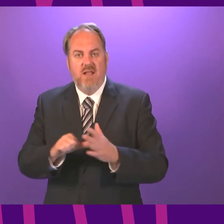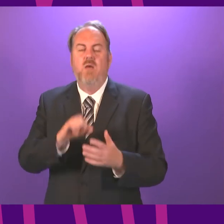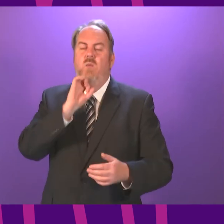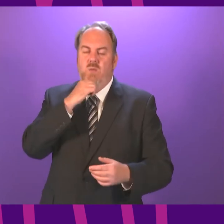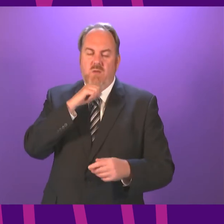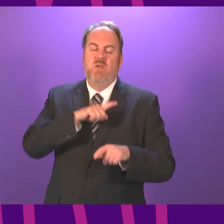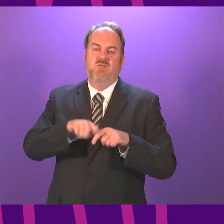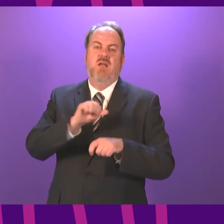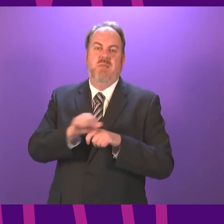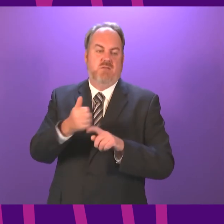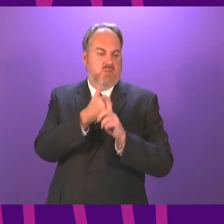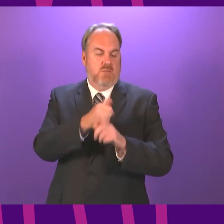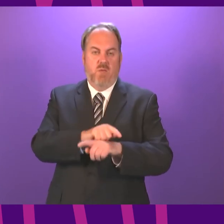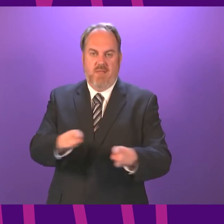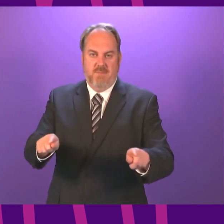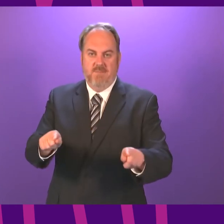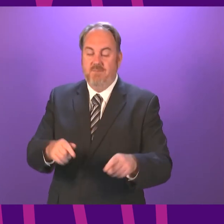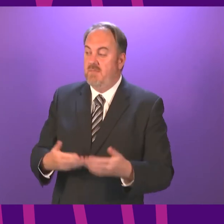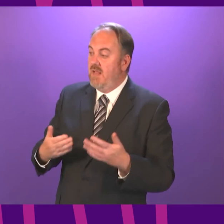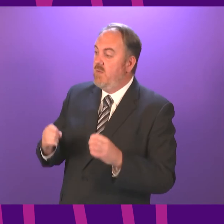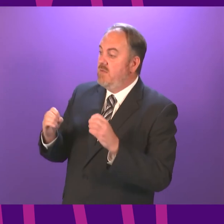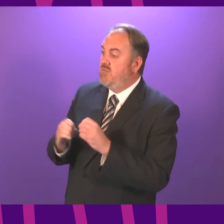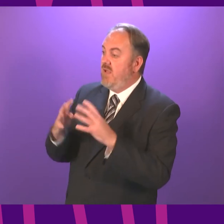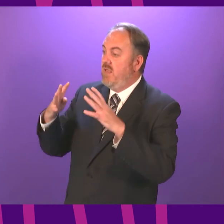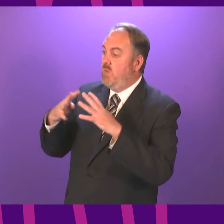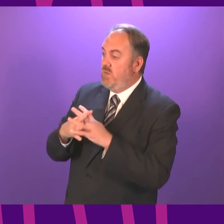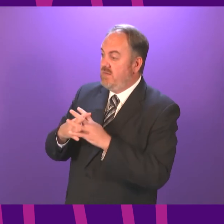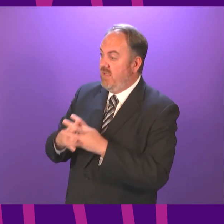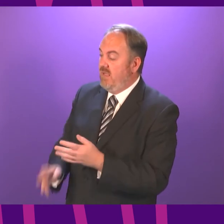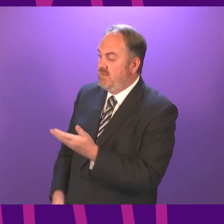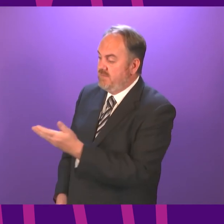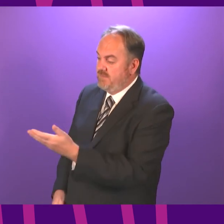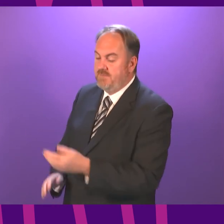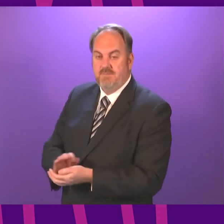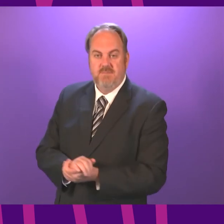have at our disposal. I call Brian Whittle to be followed by Douglas Ross.